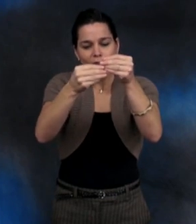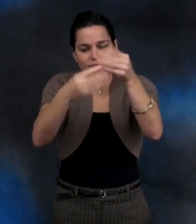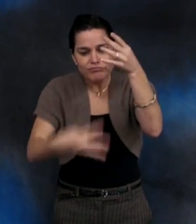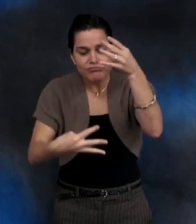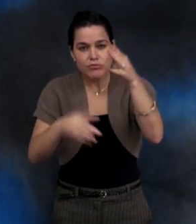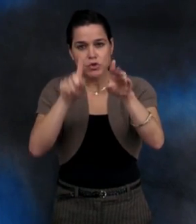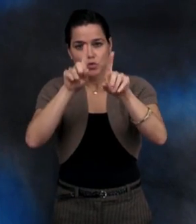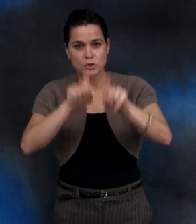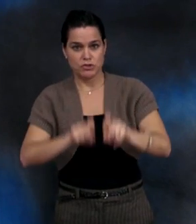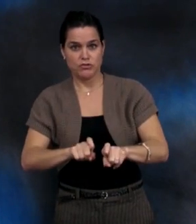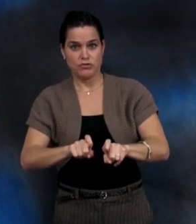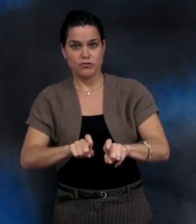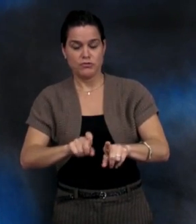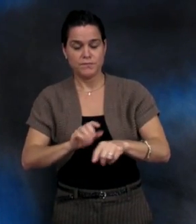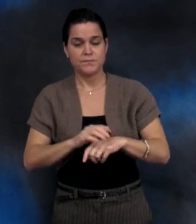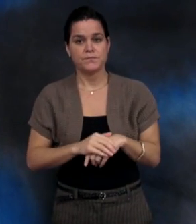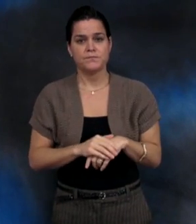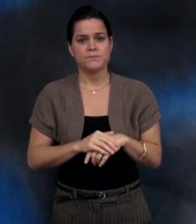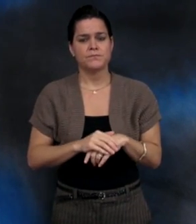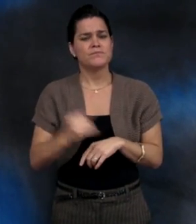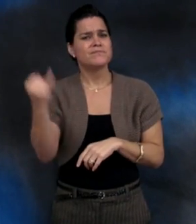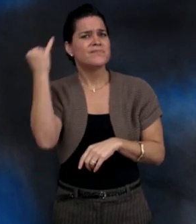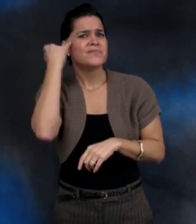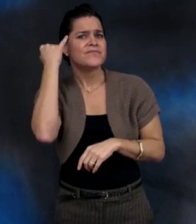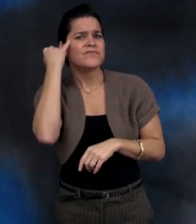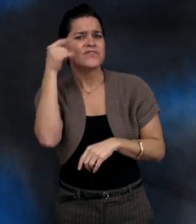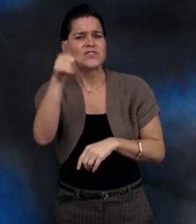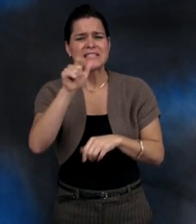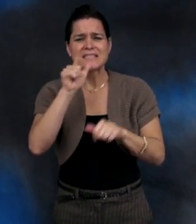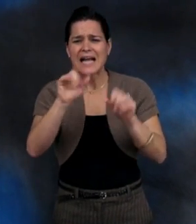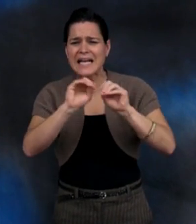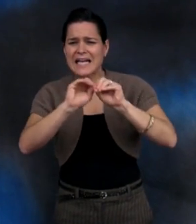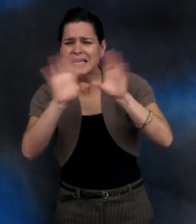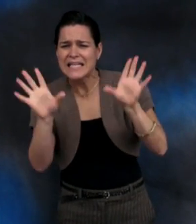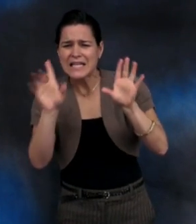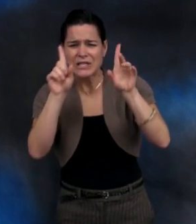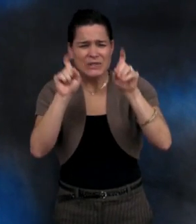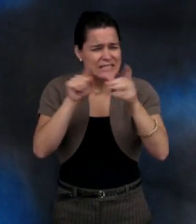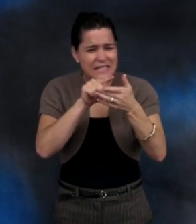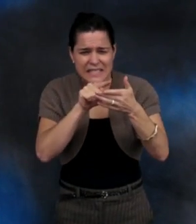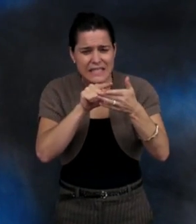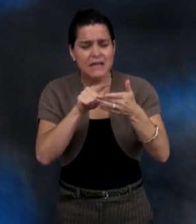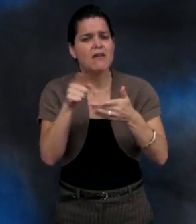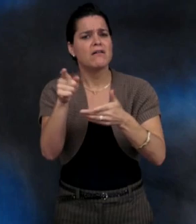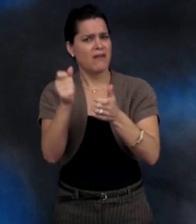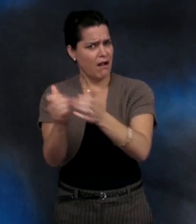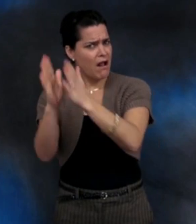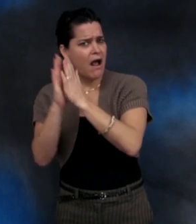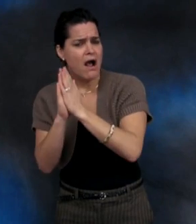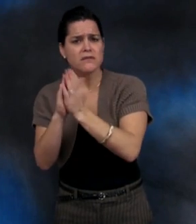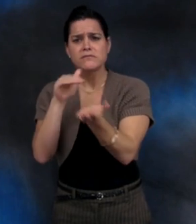This is just a series of important questions that you need to be asked, and there may be additional questions if you answer yes.